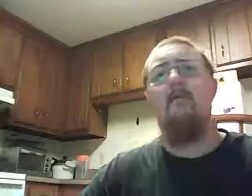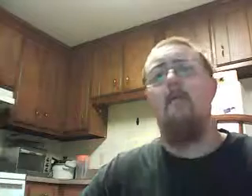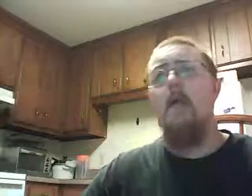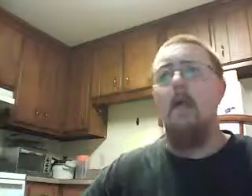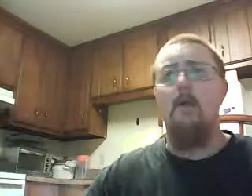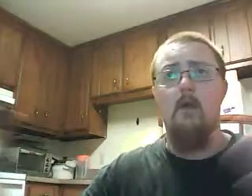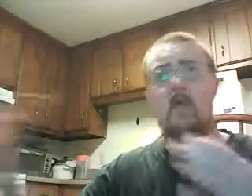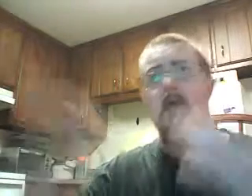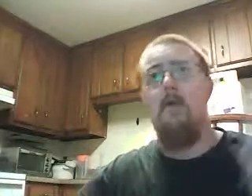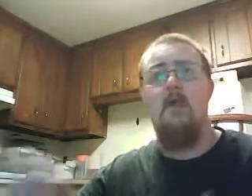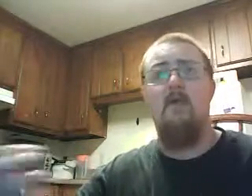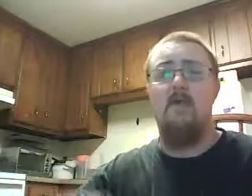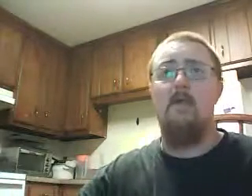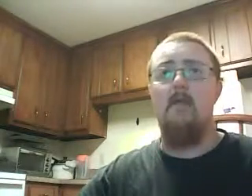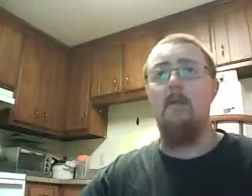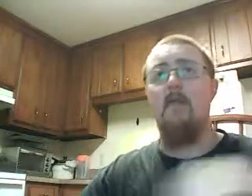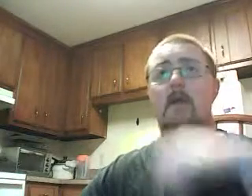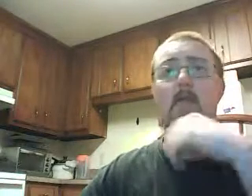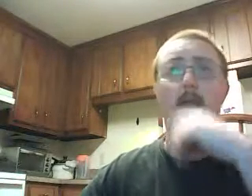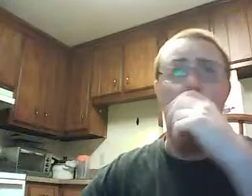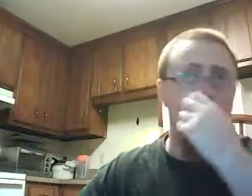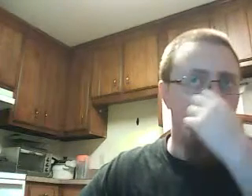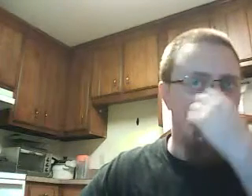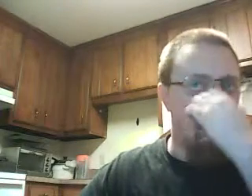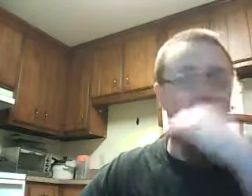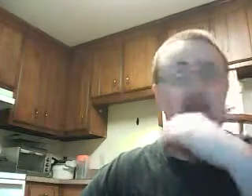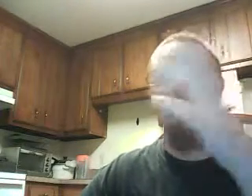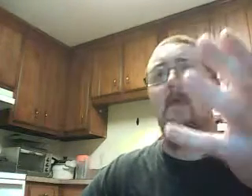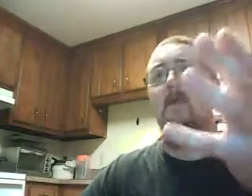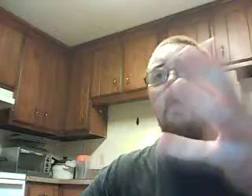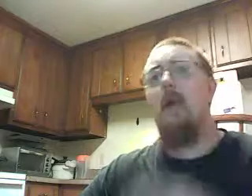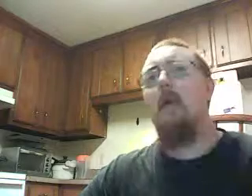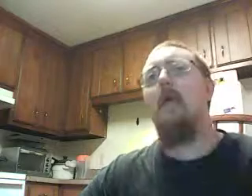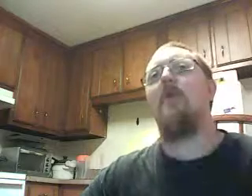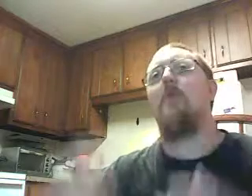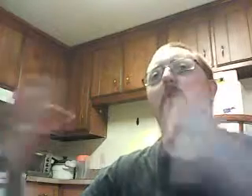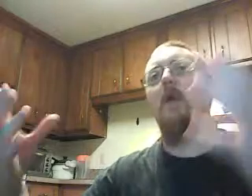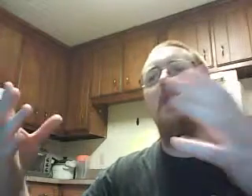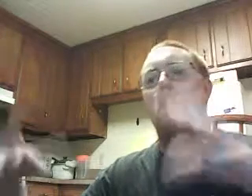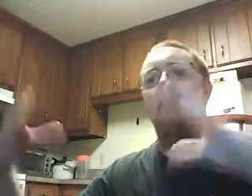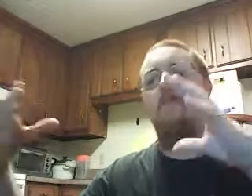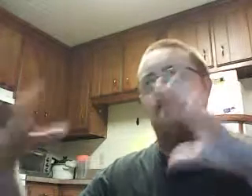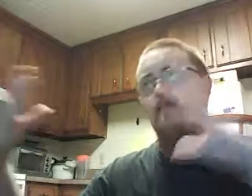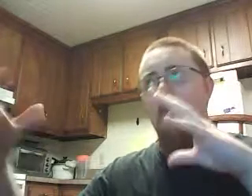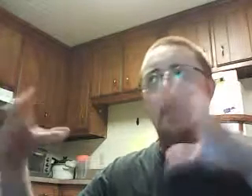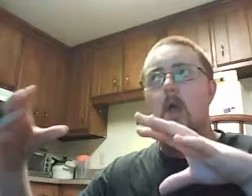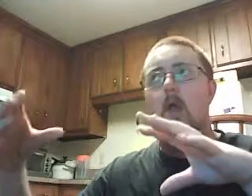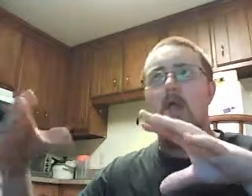and you're getting other stuff to sell on Amazon and eBay, it's, it's a really good thing. I, I think it's a really good kind of, kind